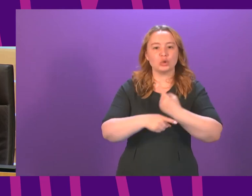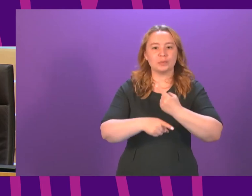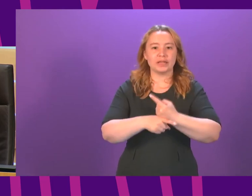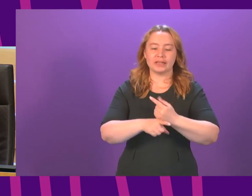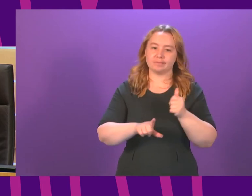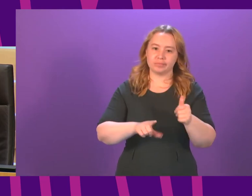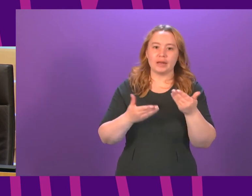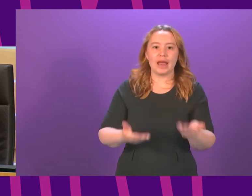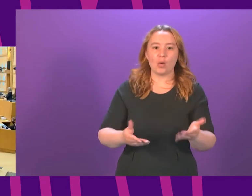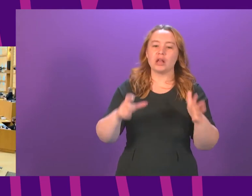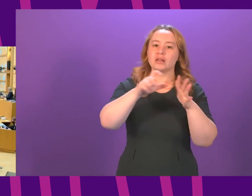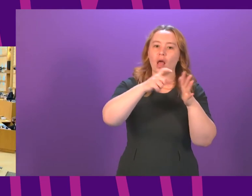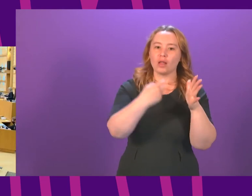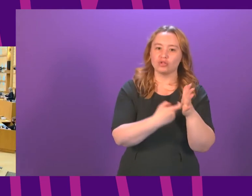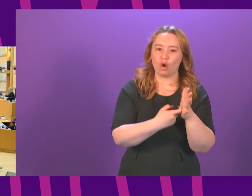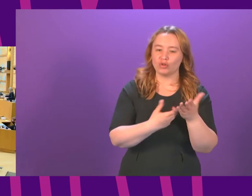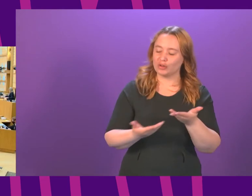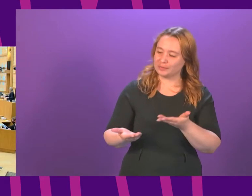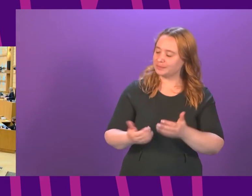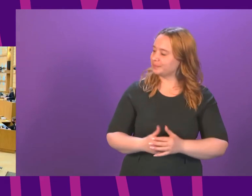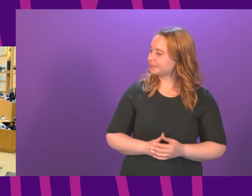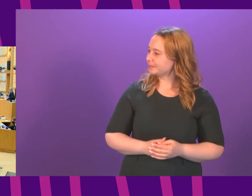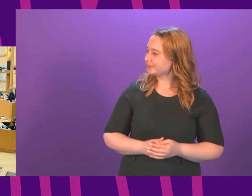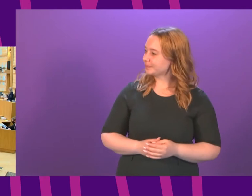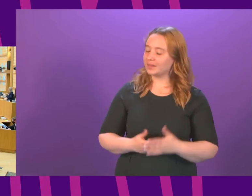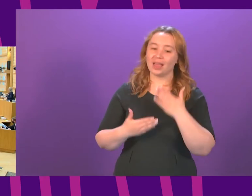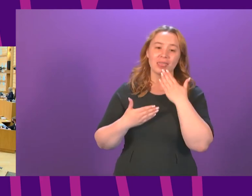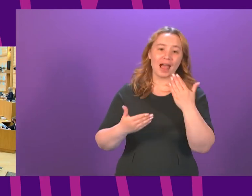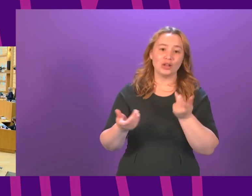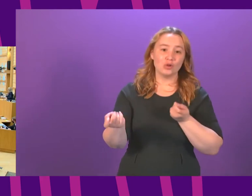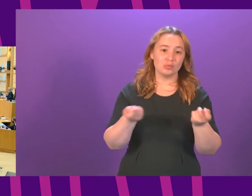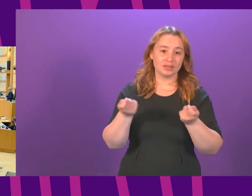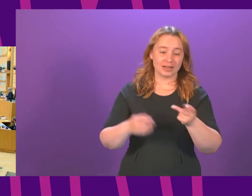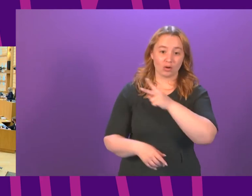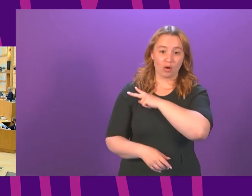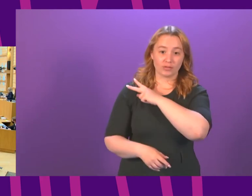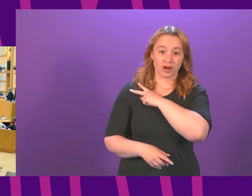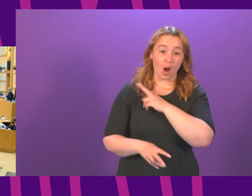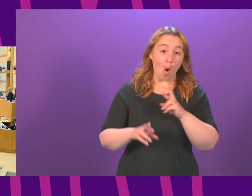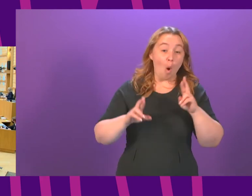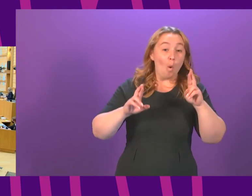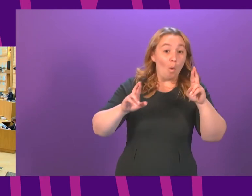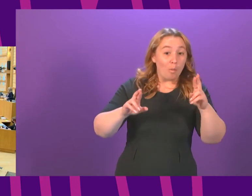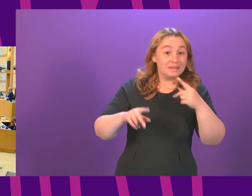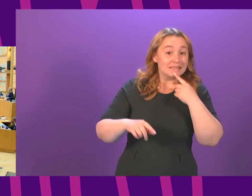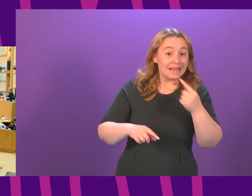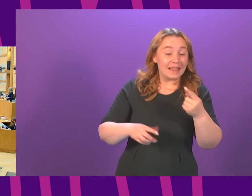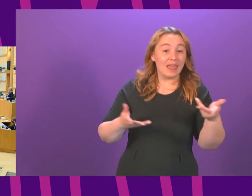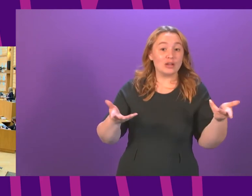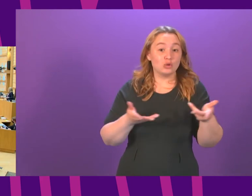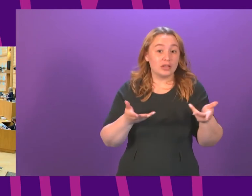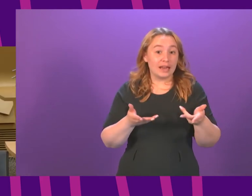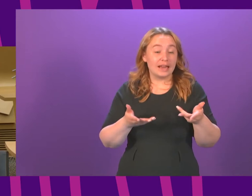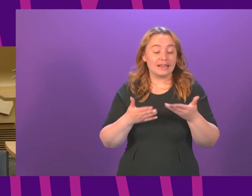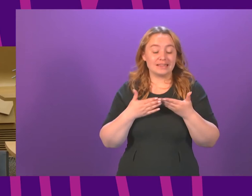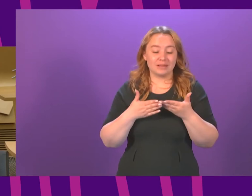And I call on Douglas Ross. Thank you, Presiding Officer. I had hoped to say that today's statement is, at least broadly, a